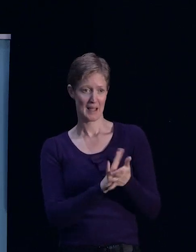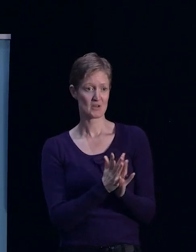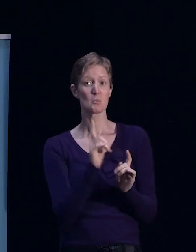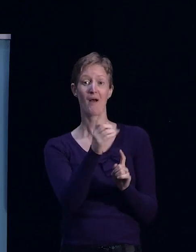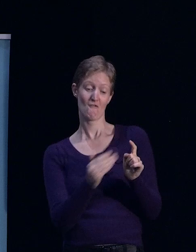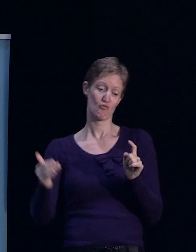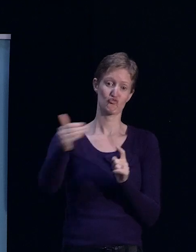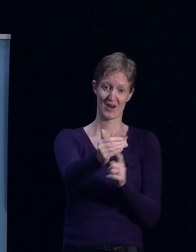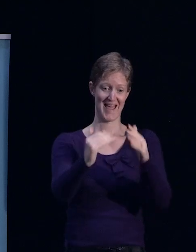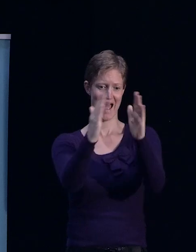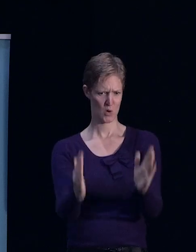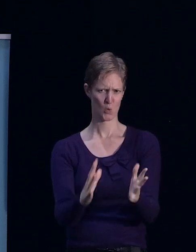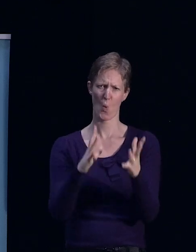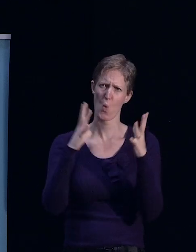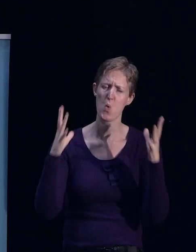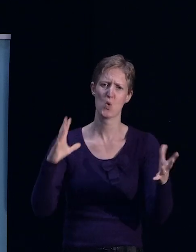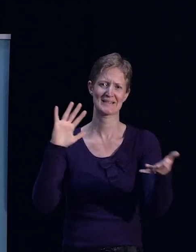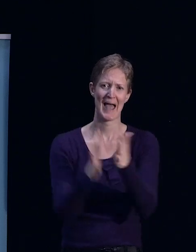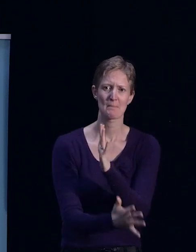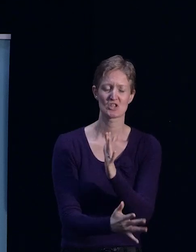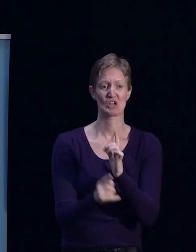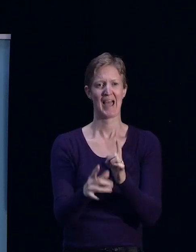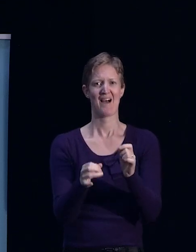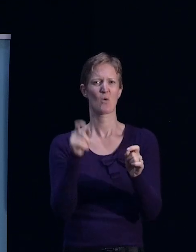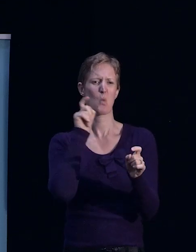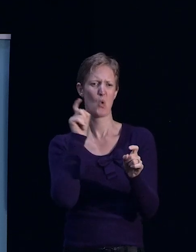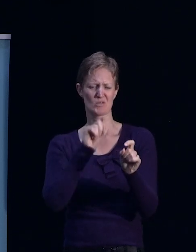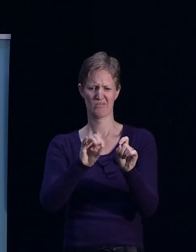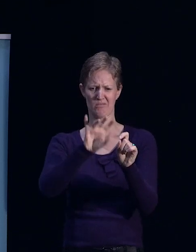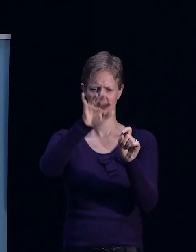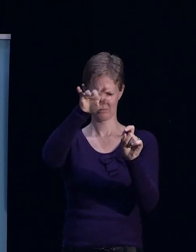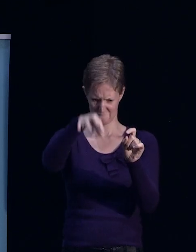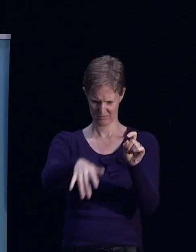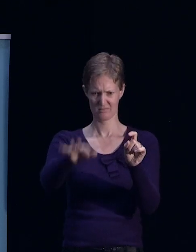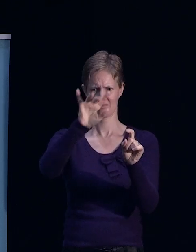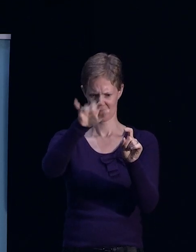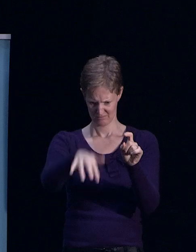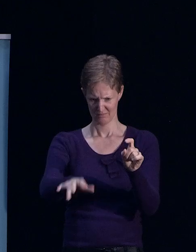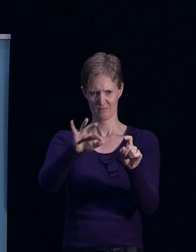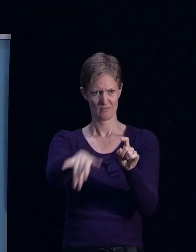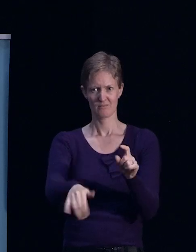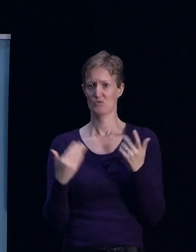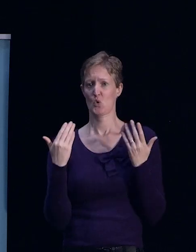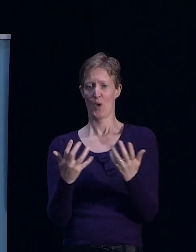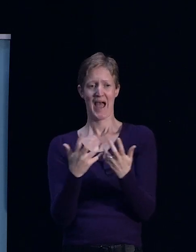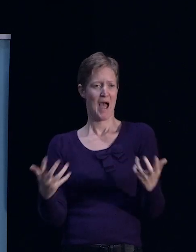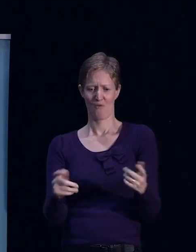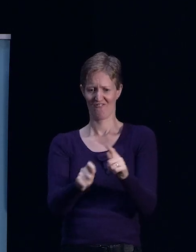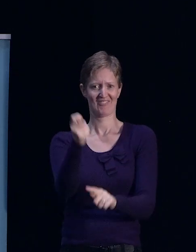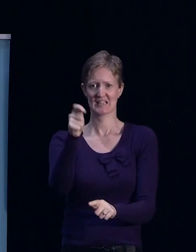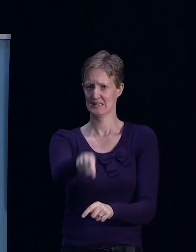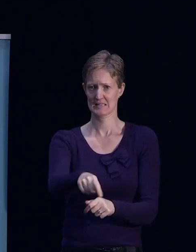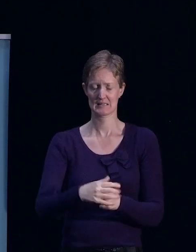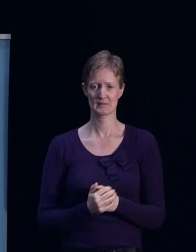is badly damaged, and I think we've got a water feature appearing, because it won't go away, and we don't know how to fix it. But